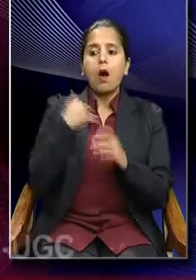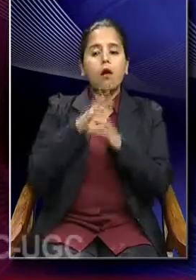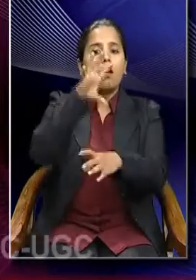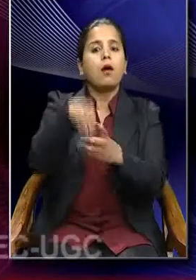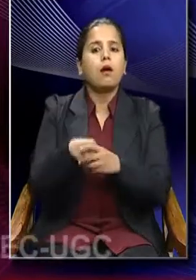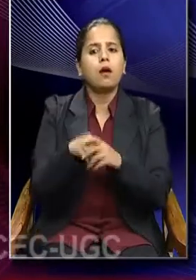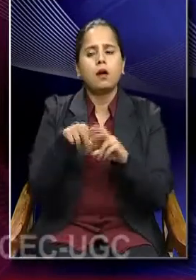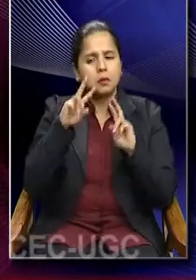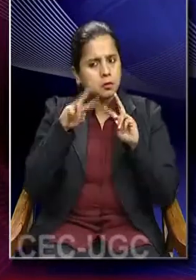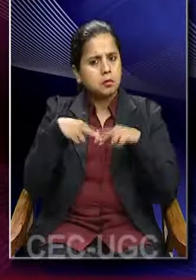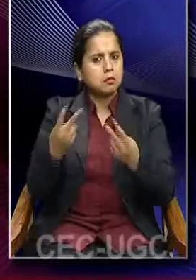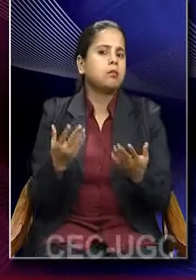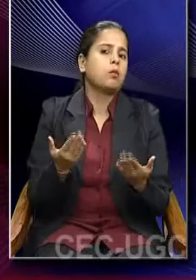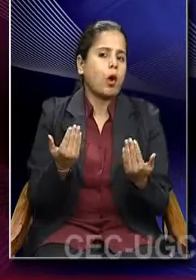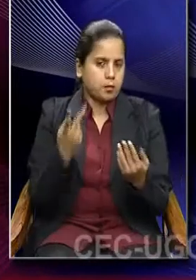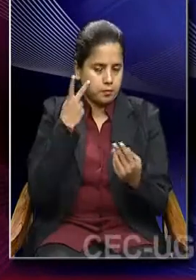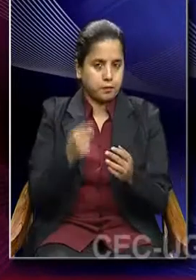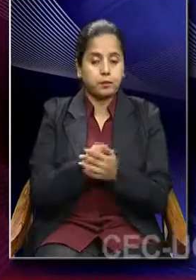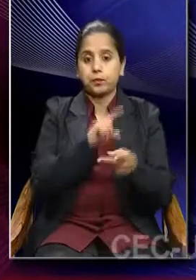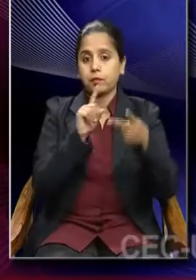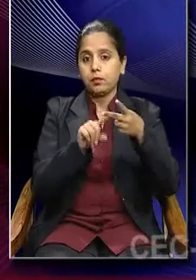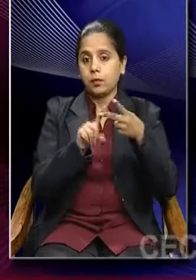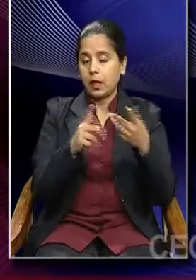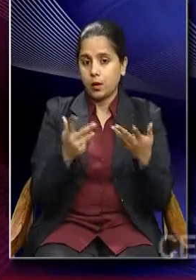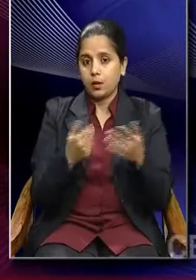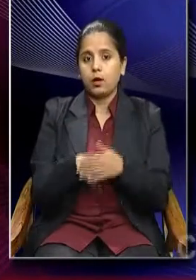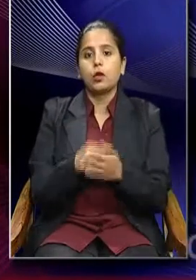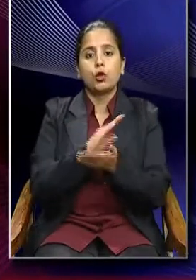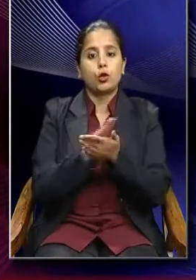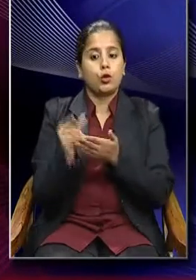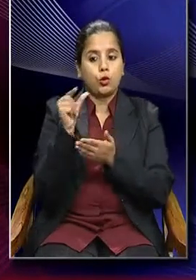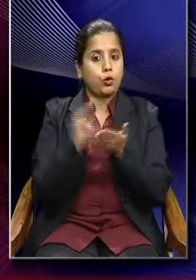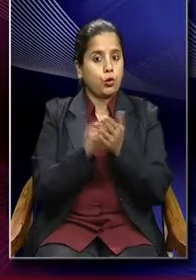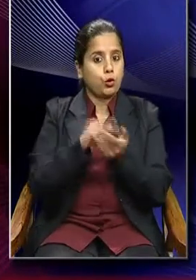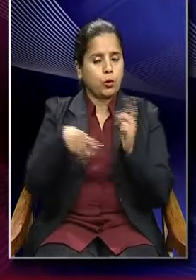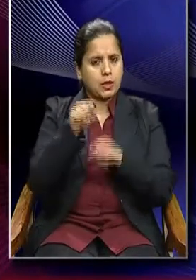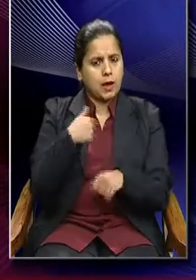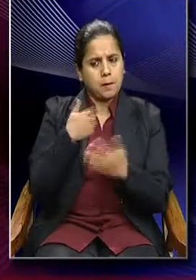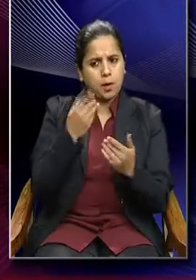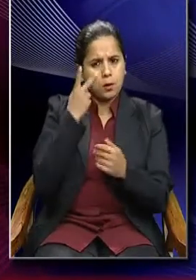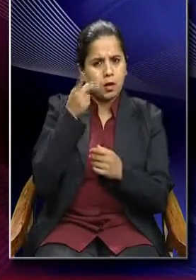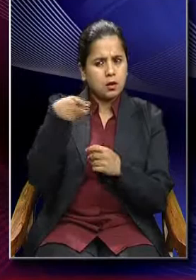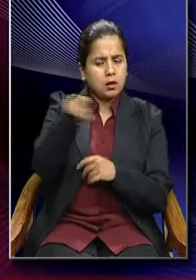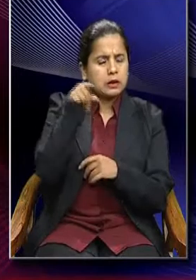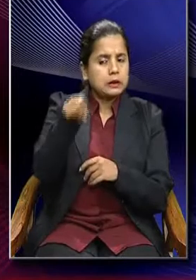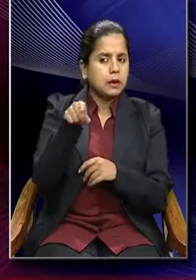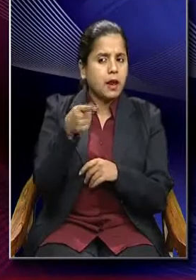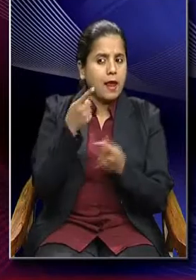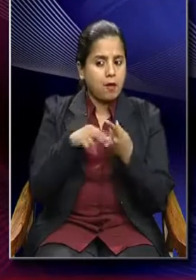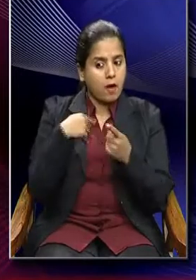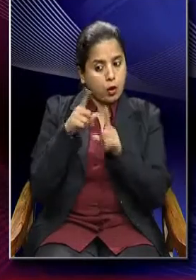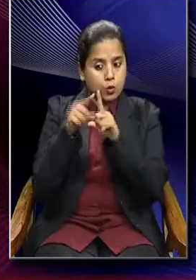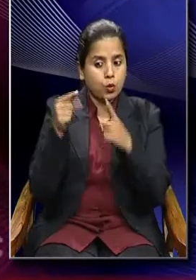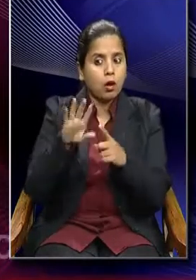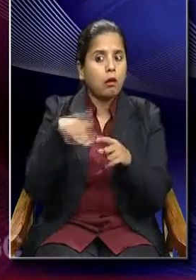accordingly. The second is, humans can consider the likely implication of different action